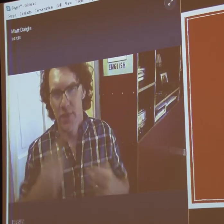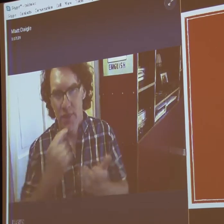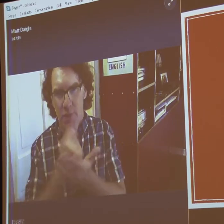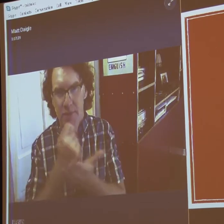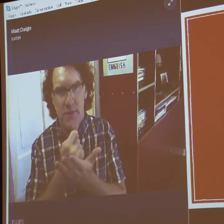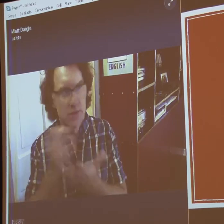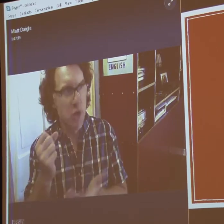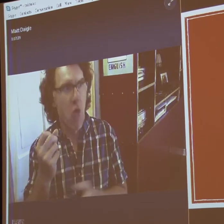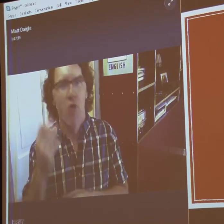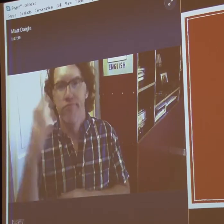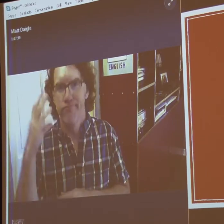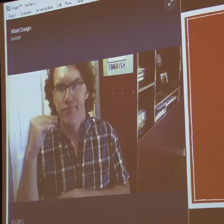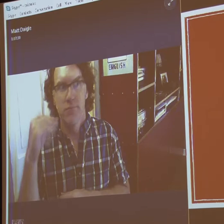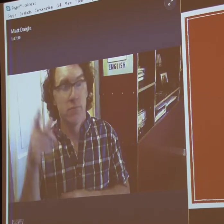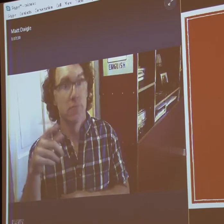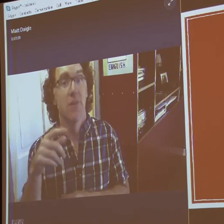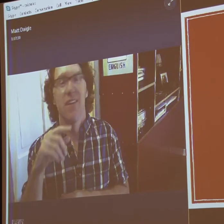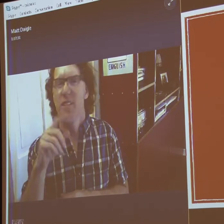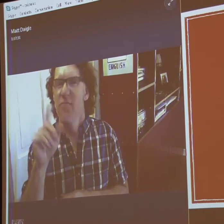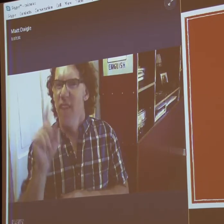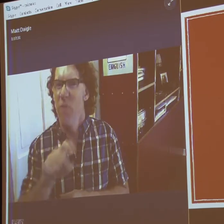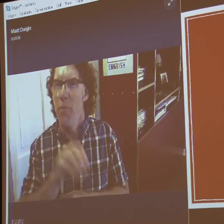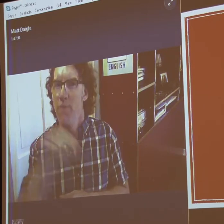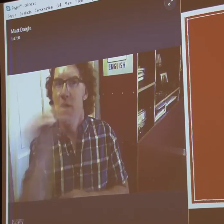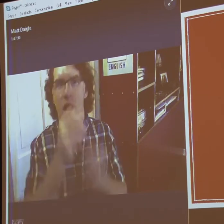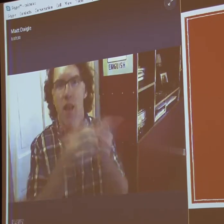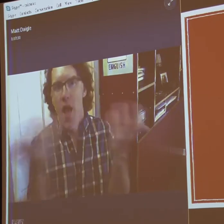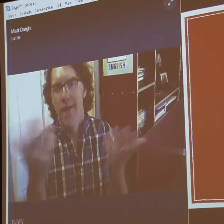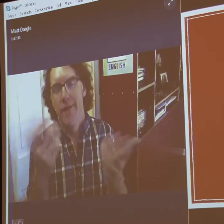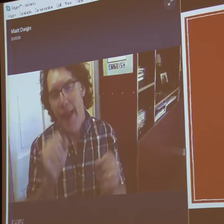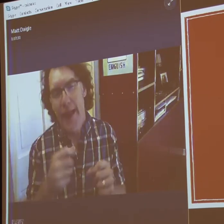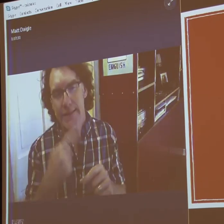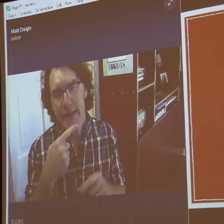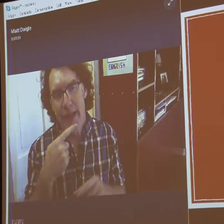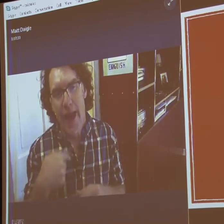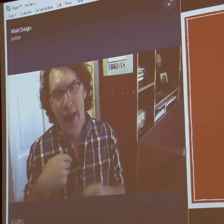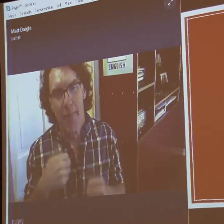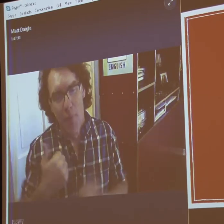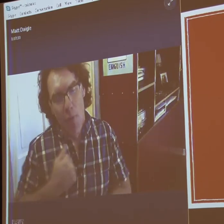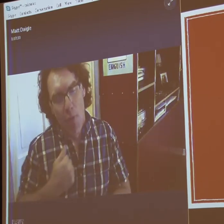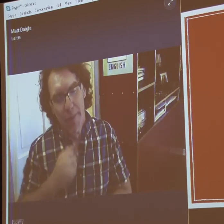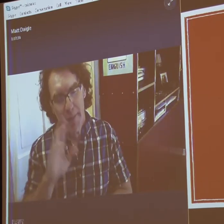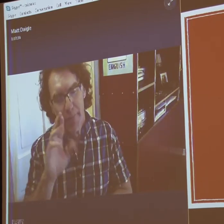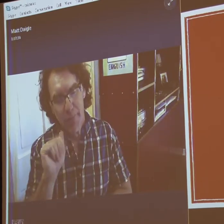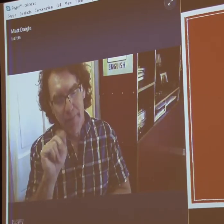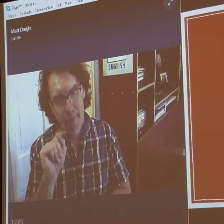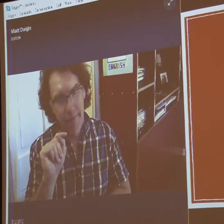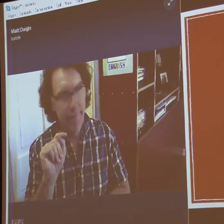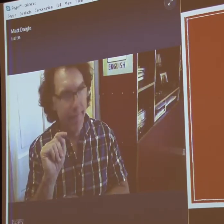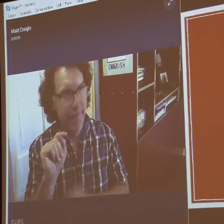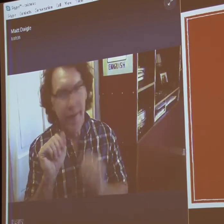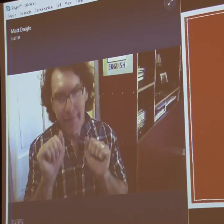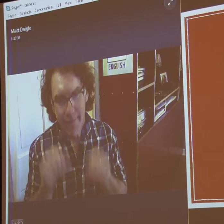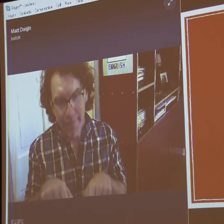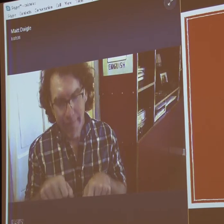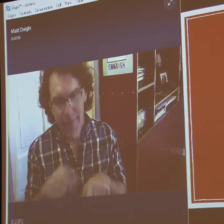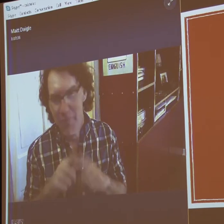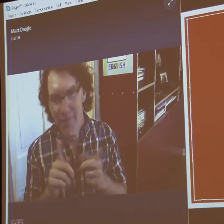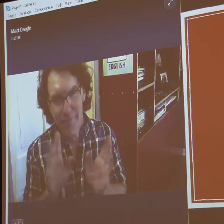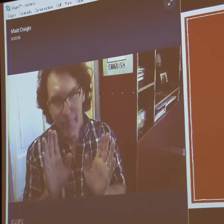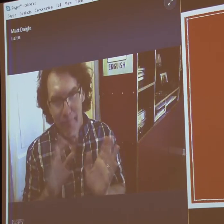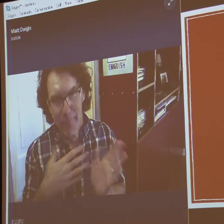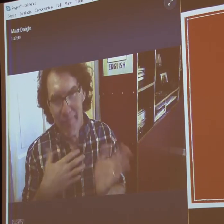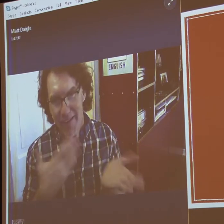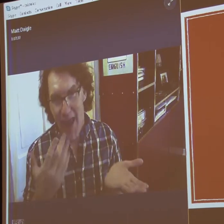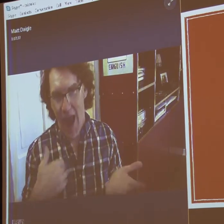physical therapist and had a PhD. And we had to move a lot. I was an army brat. That's what they